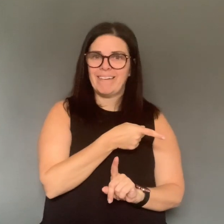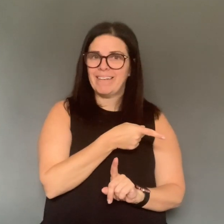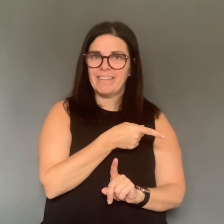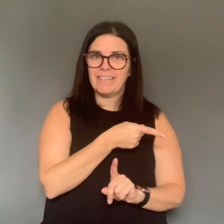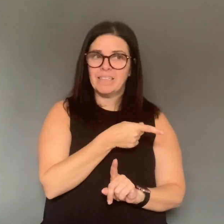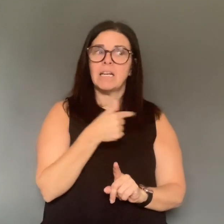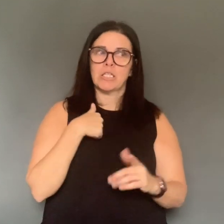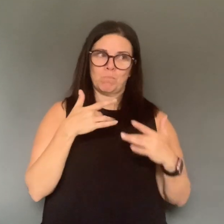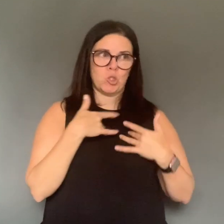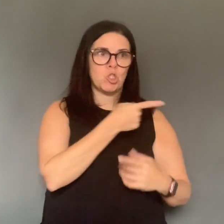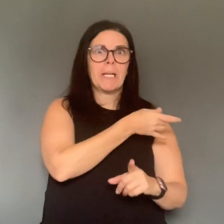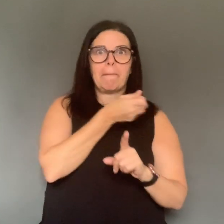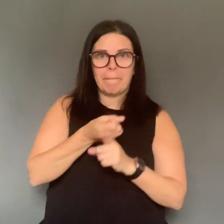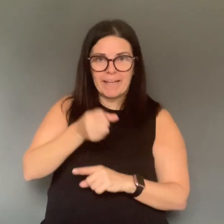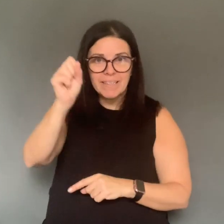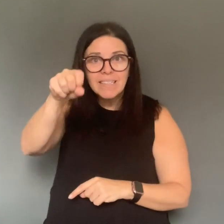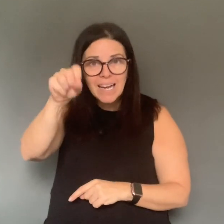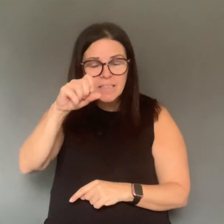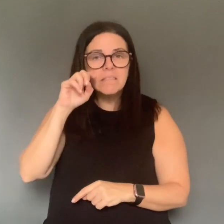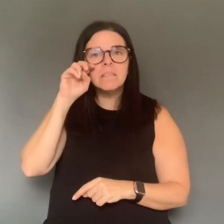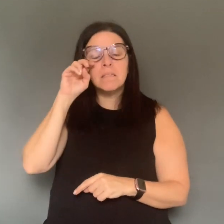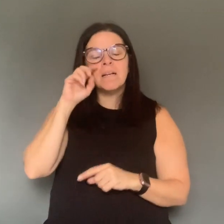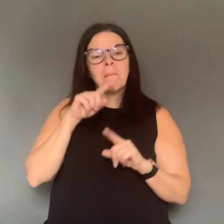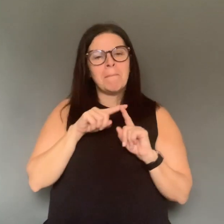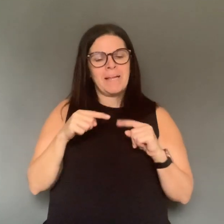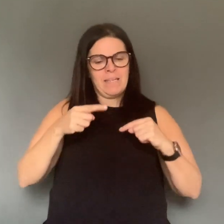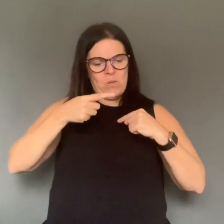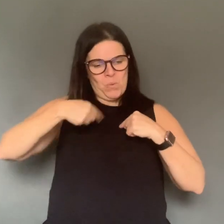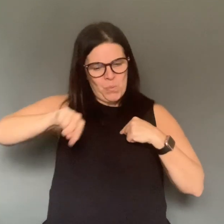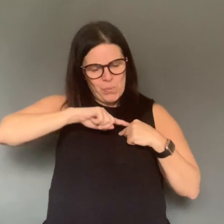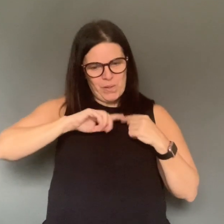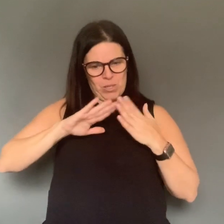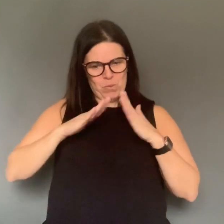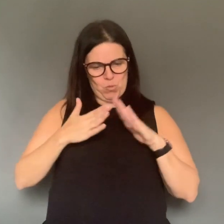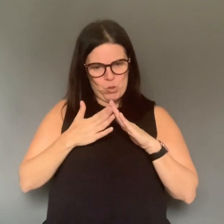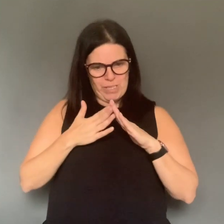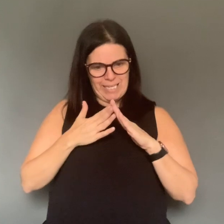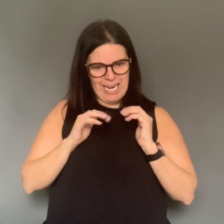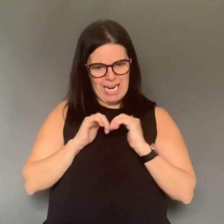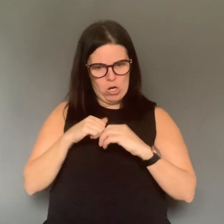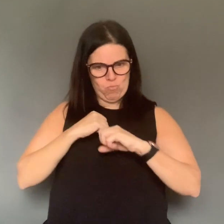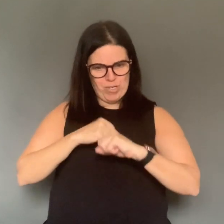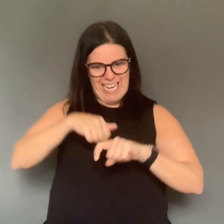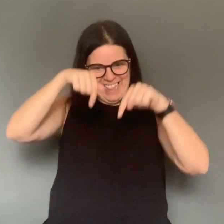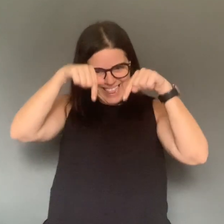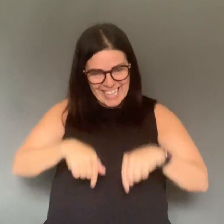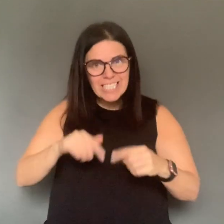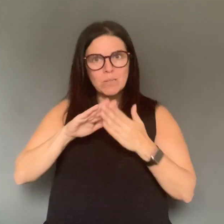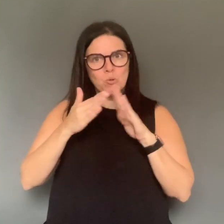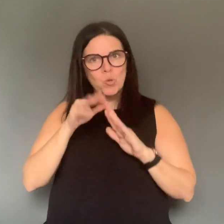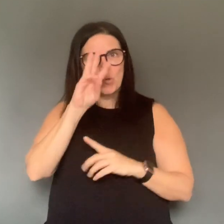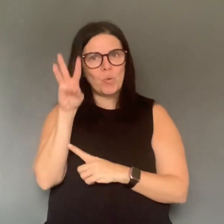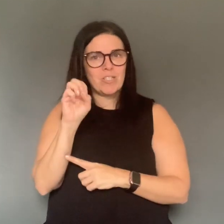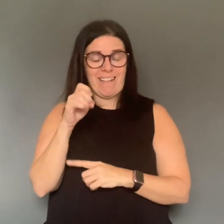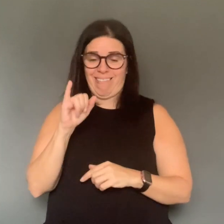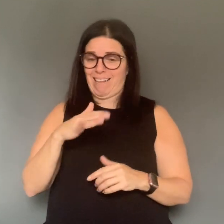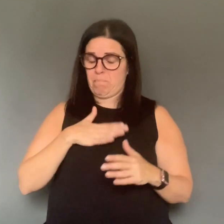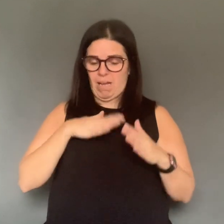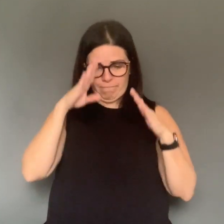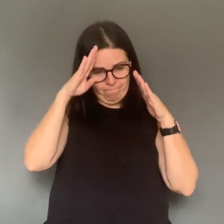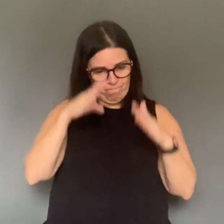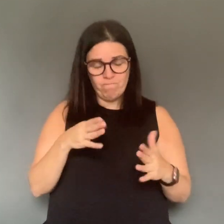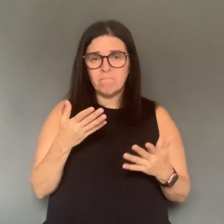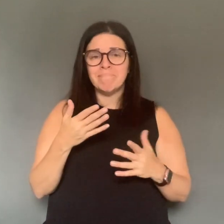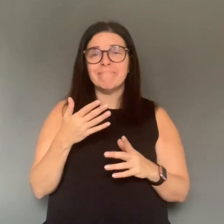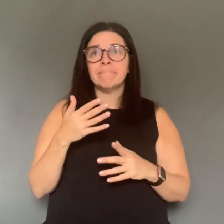that's where my focus is. I'm not concerned about what people are thinking about these recommendations and how it will affect